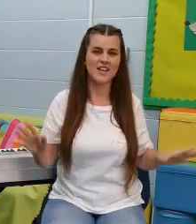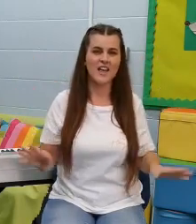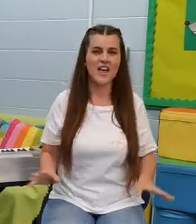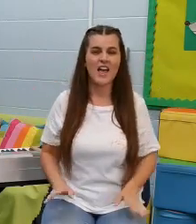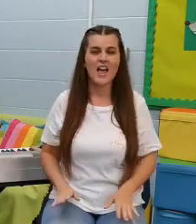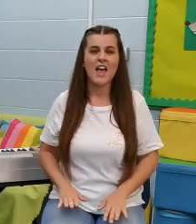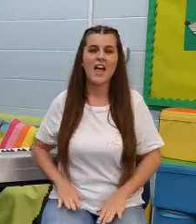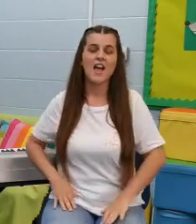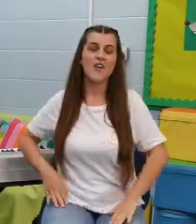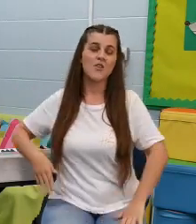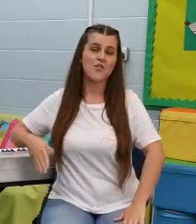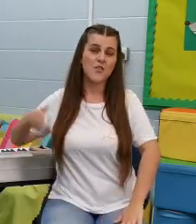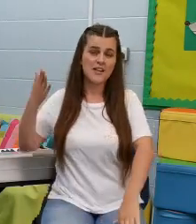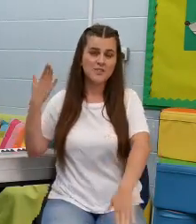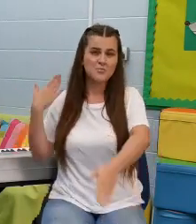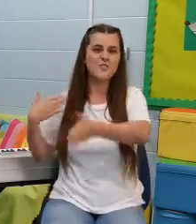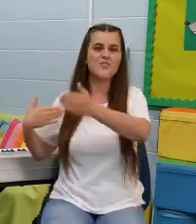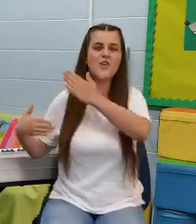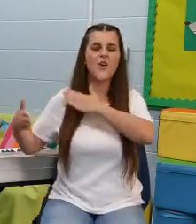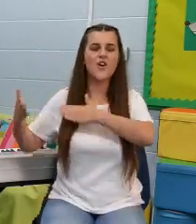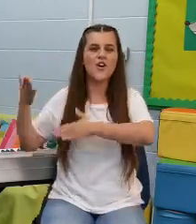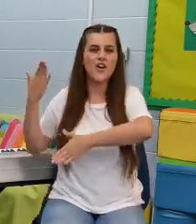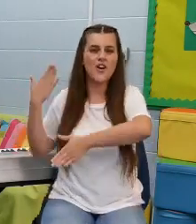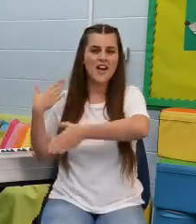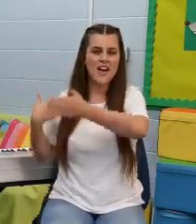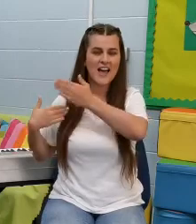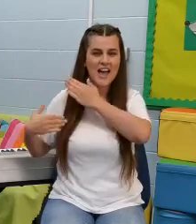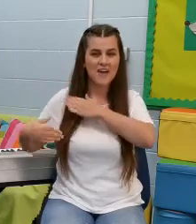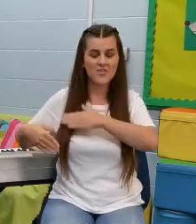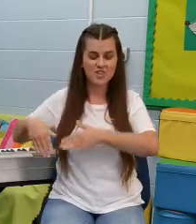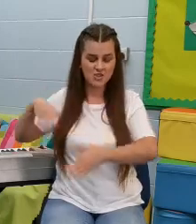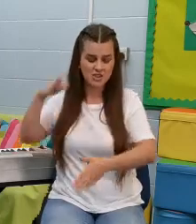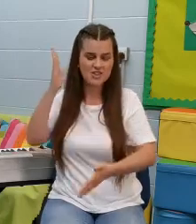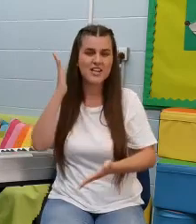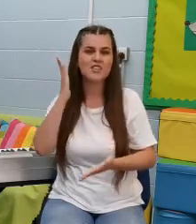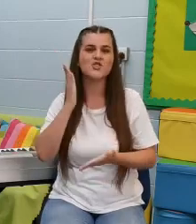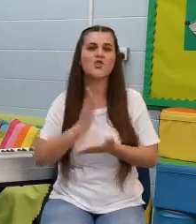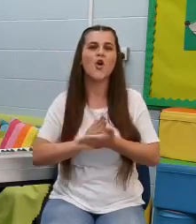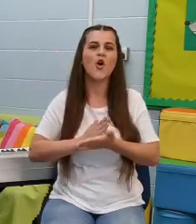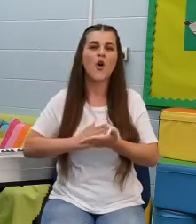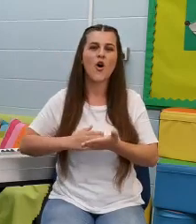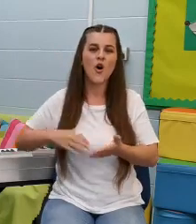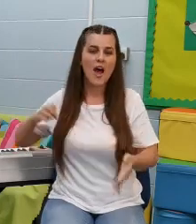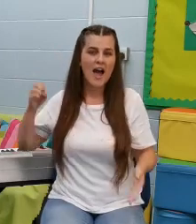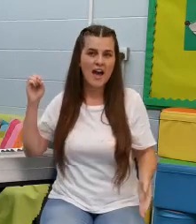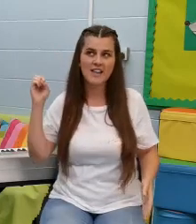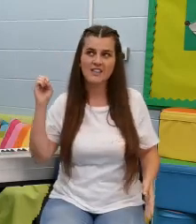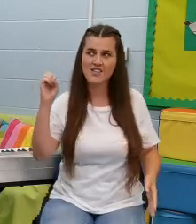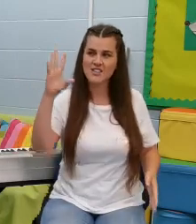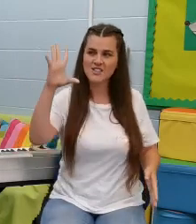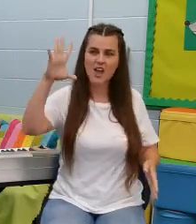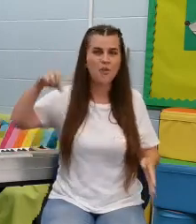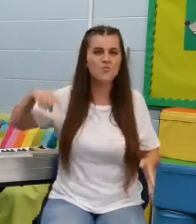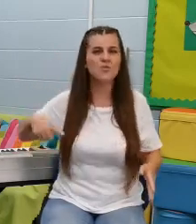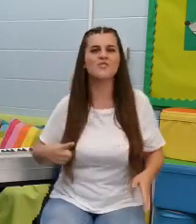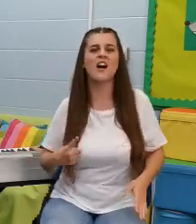Ever as before Ever just as sure As the sun will